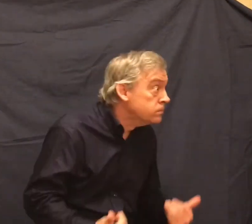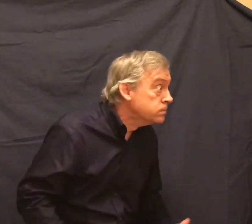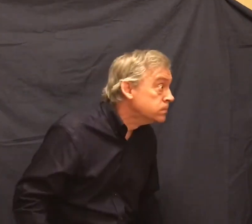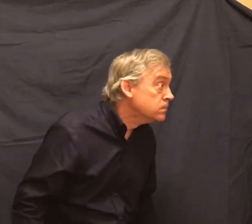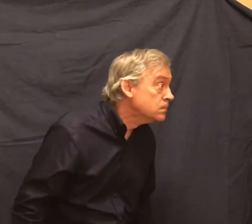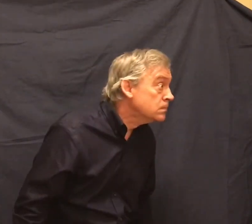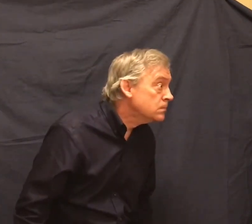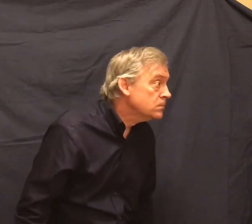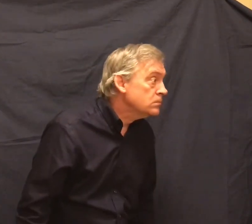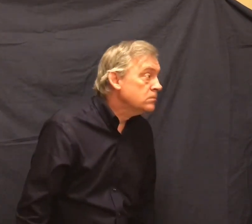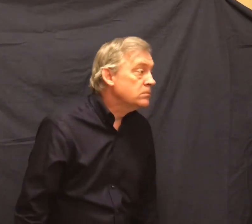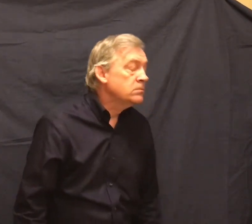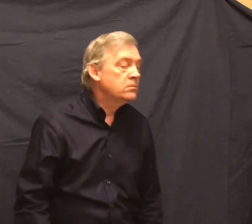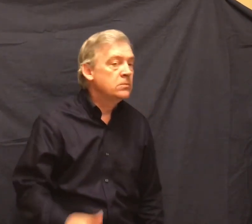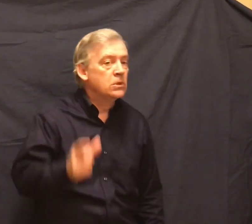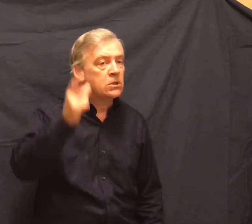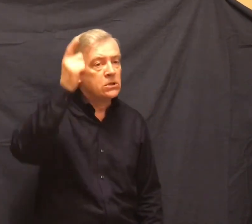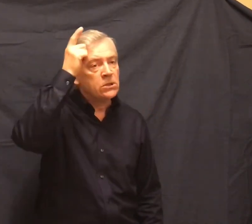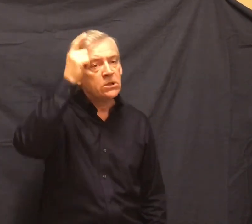Lenny reluctantly reached into his pocket.